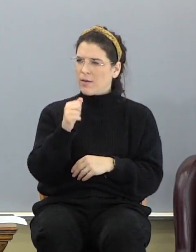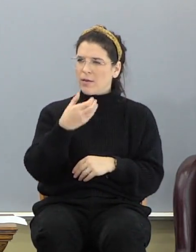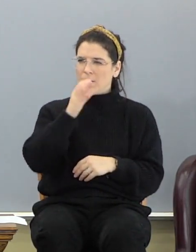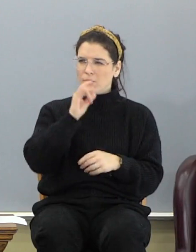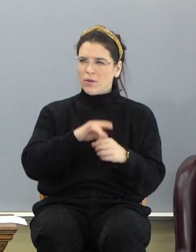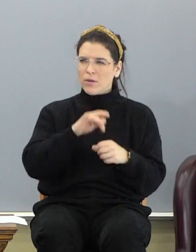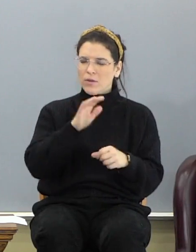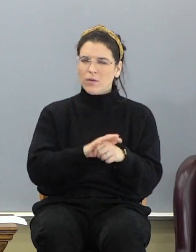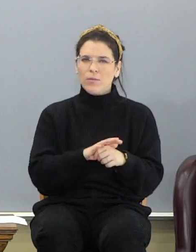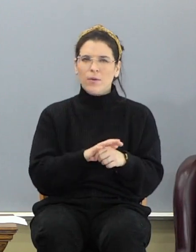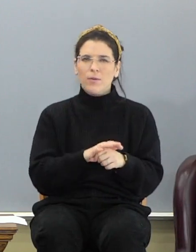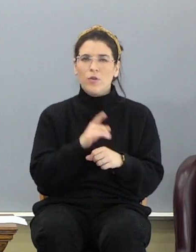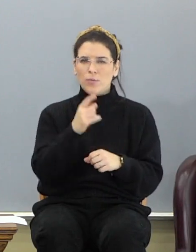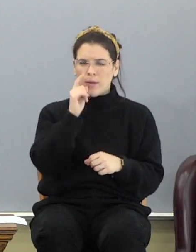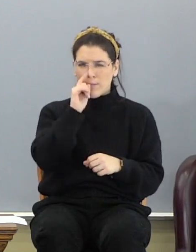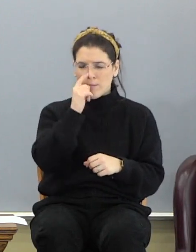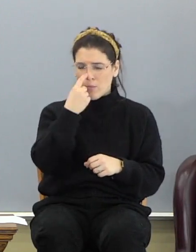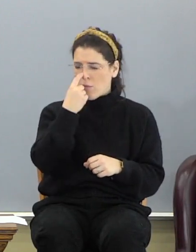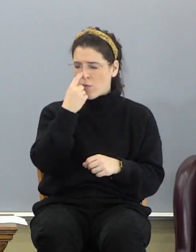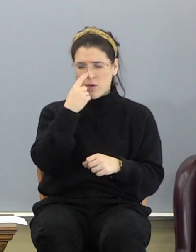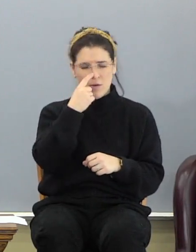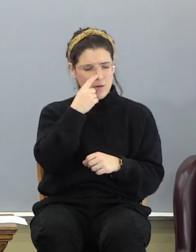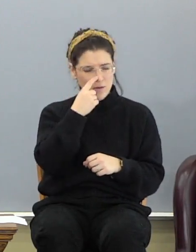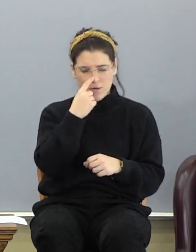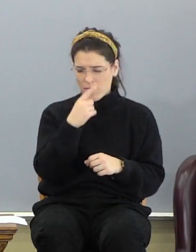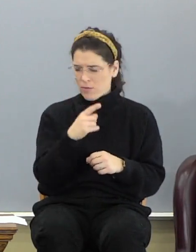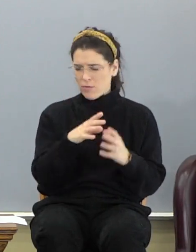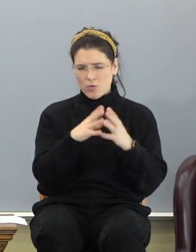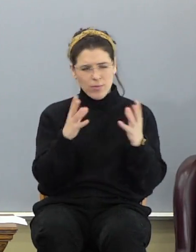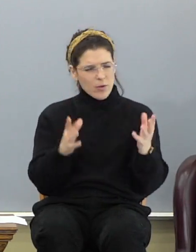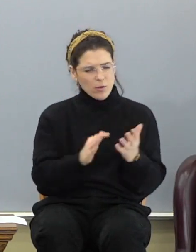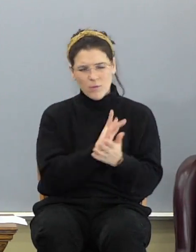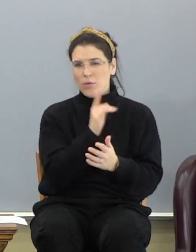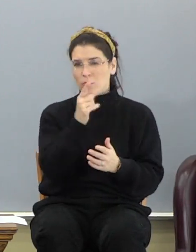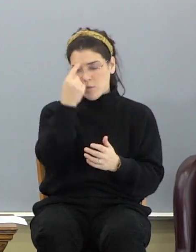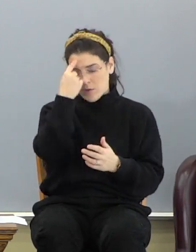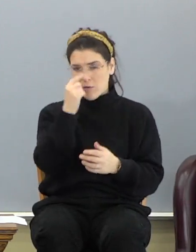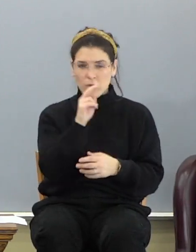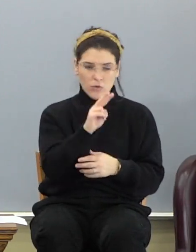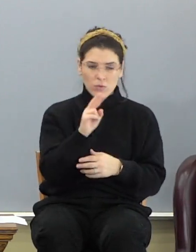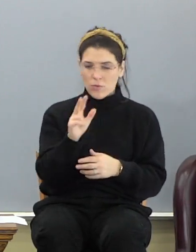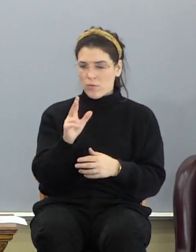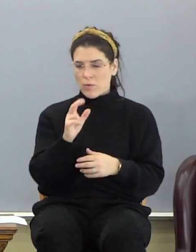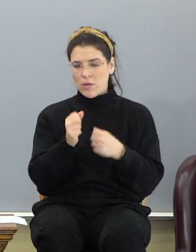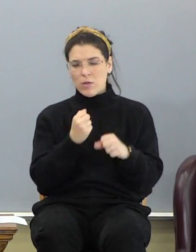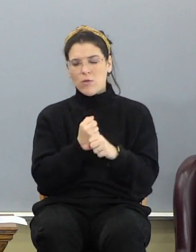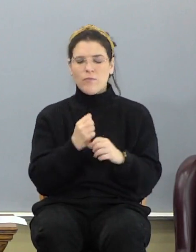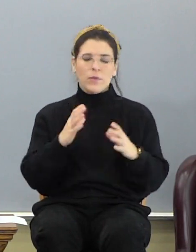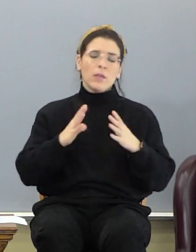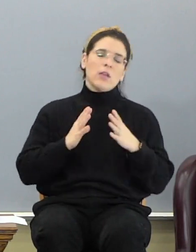sit around. You'd be bored out of your gourd, even though those of you think you need two or three years off.